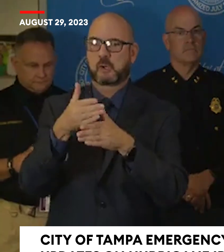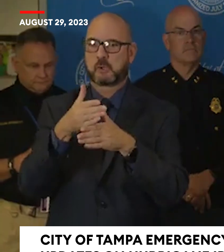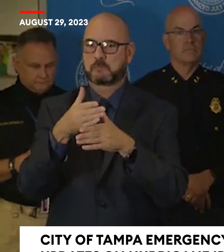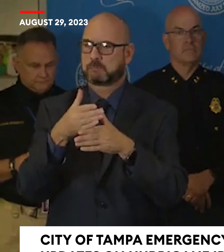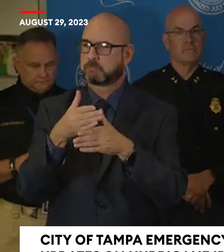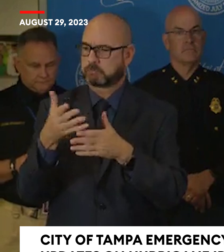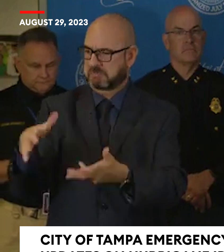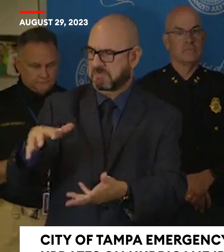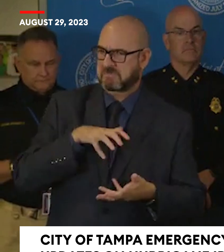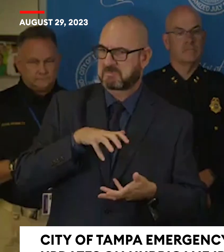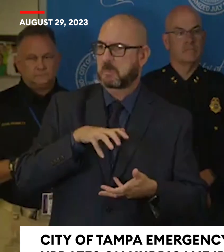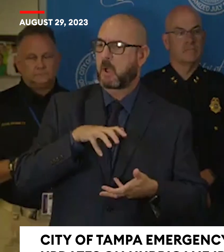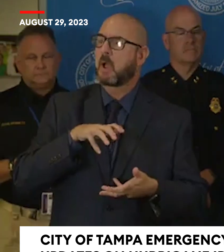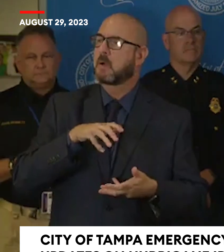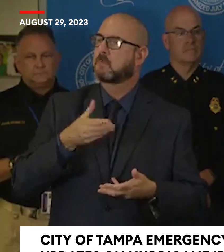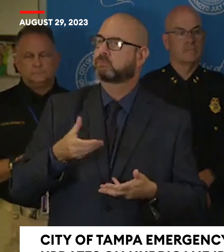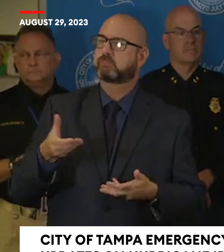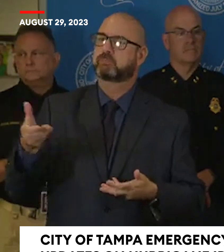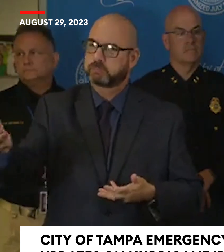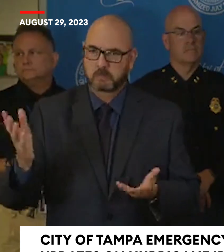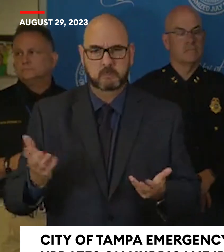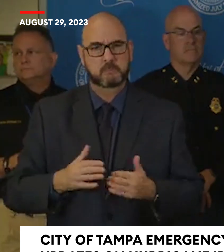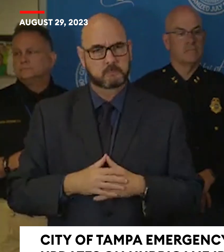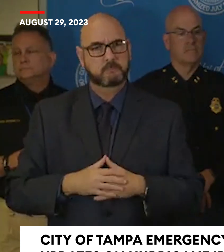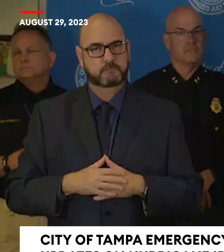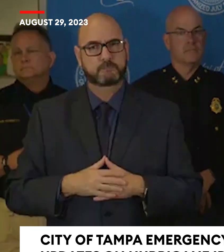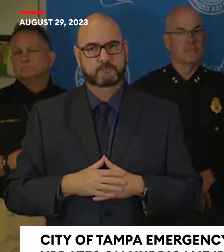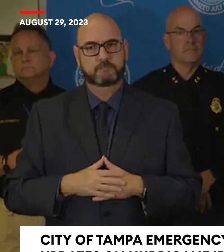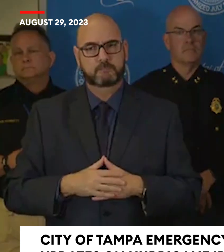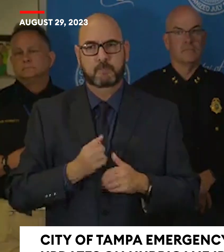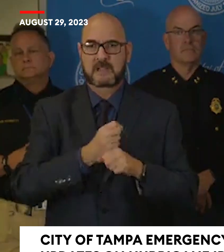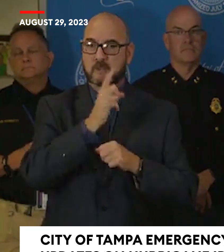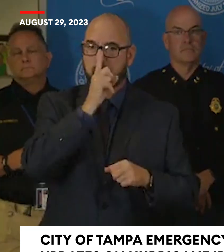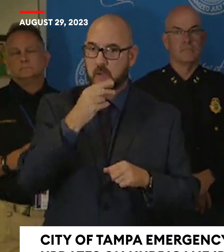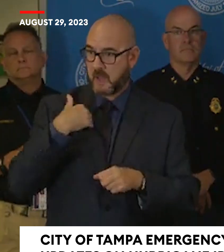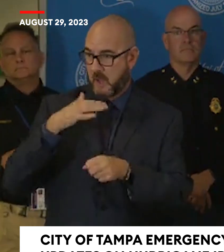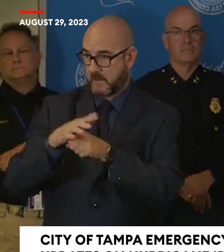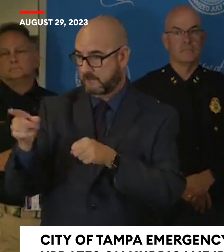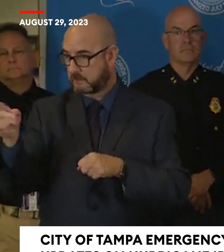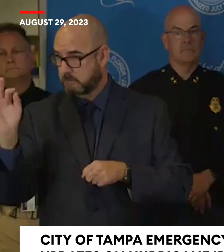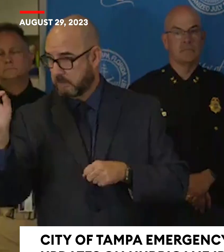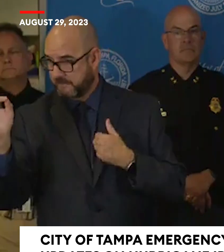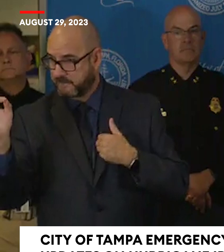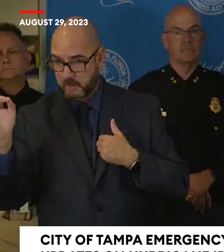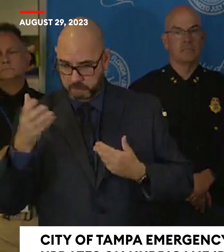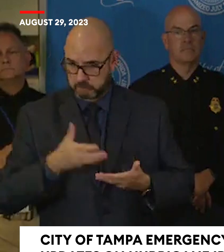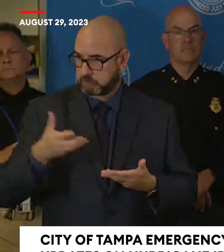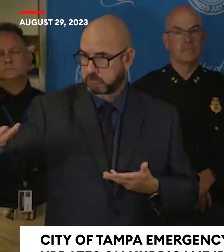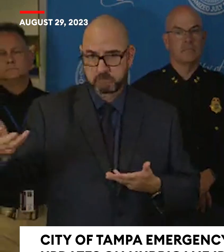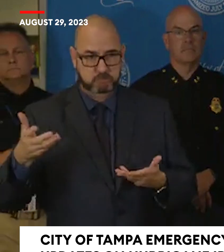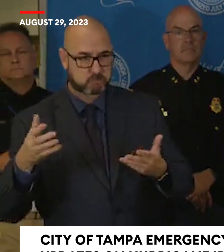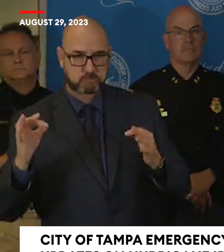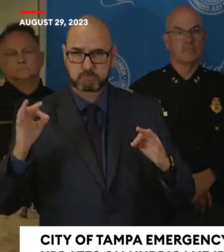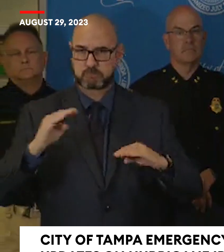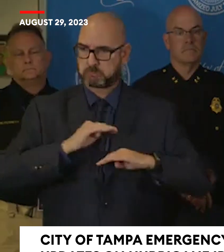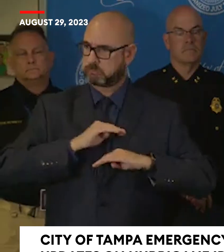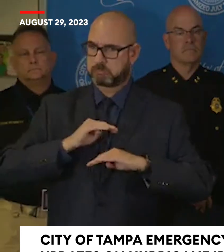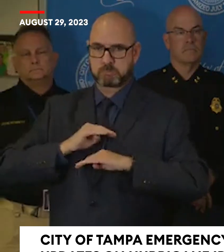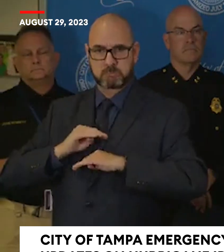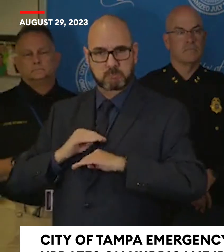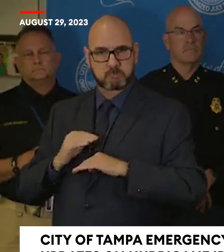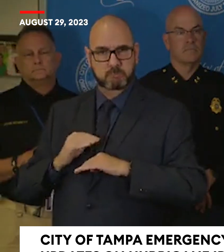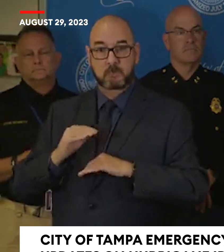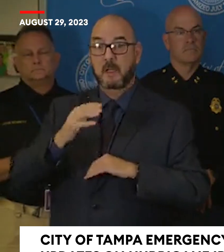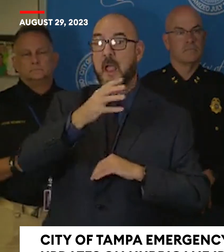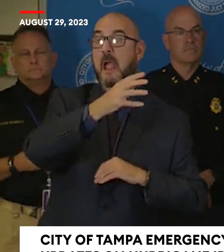everyone not only to make sure that you have the supplies on hand that you need, but that you're also looking